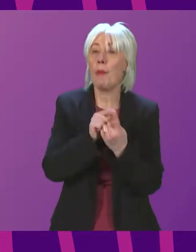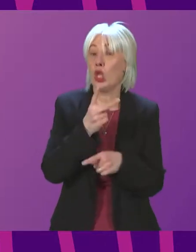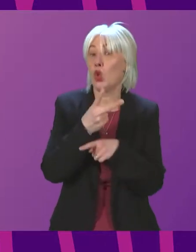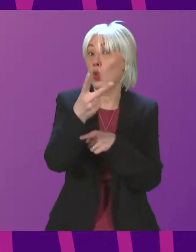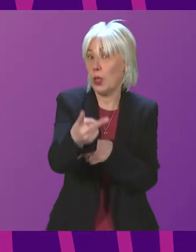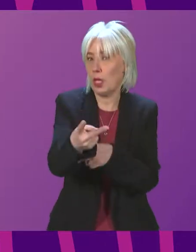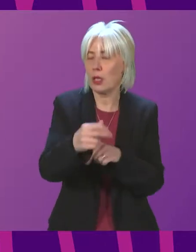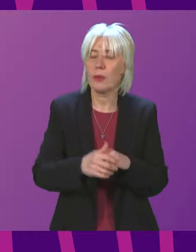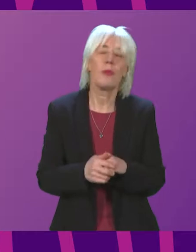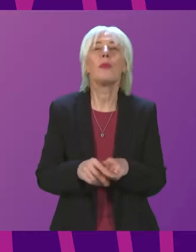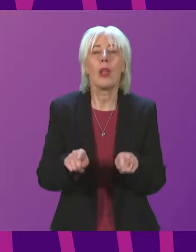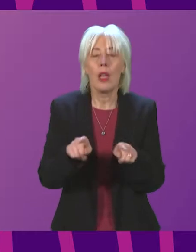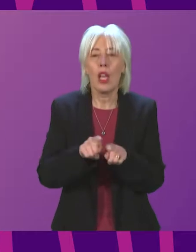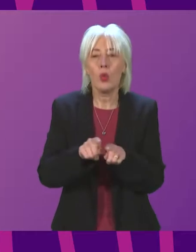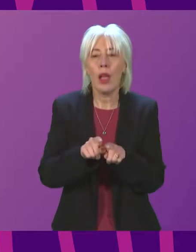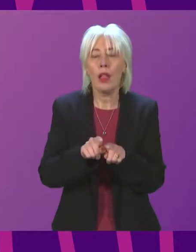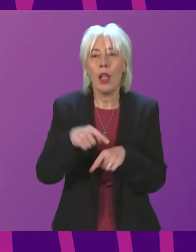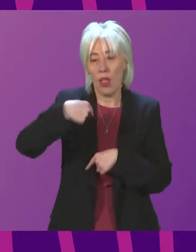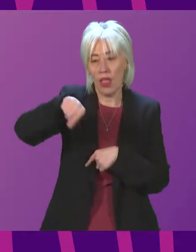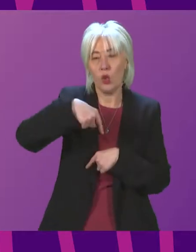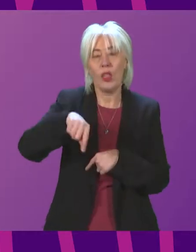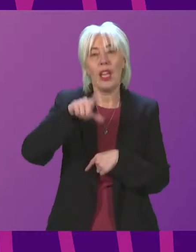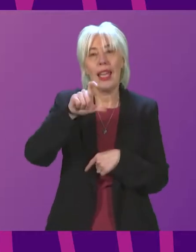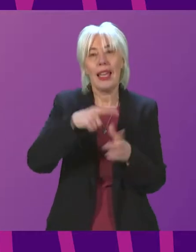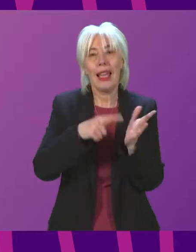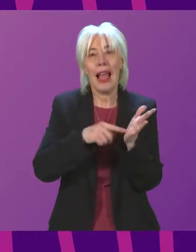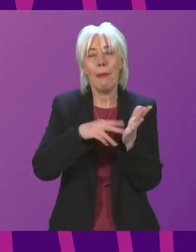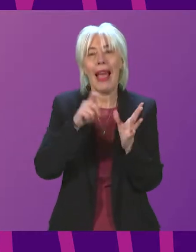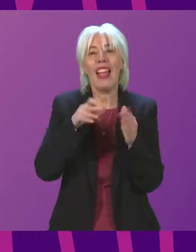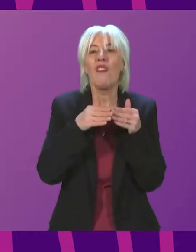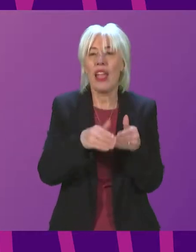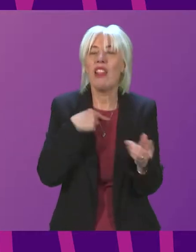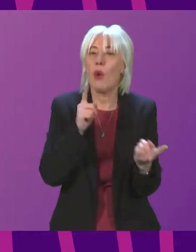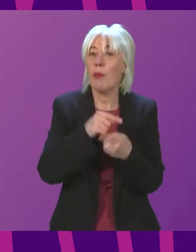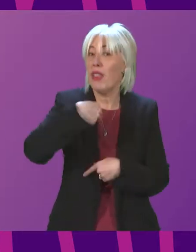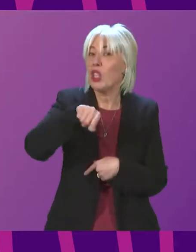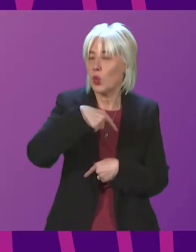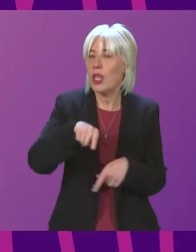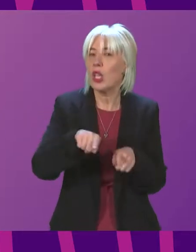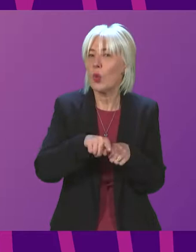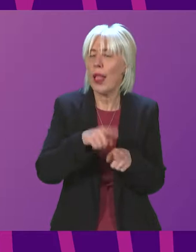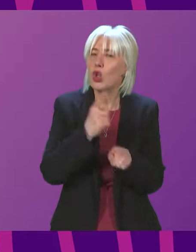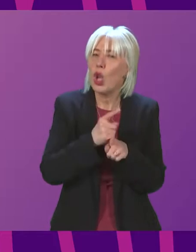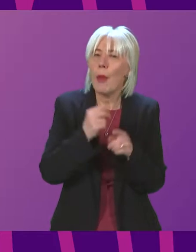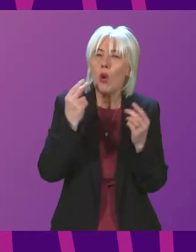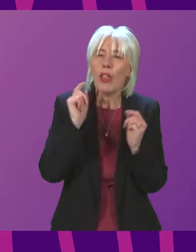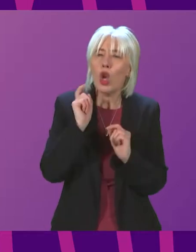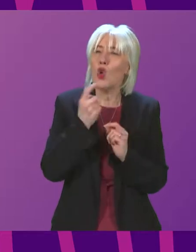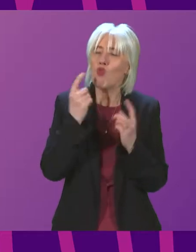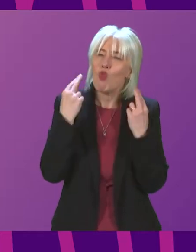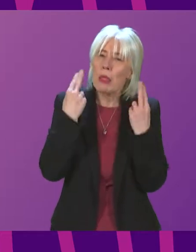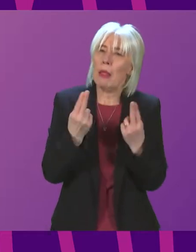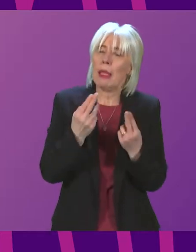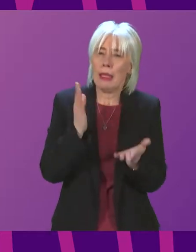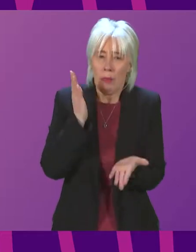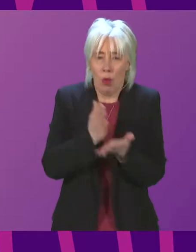I am also due to meet, you might appreciate, this week with CalMac directly. I will be raising issues regarding resilience because it is hugely important we get